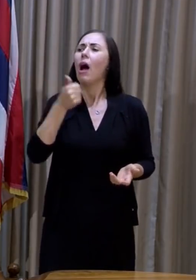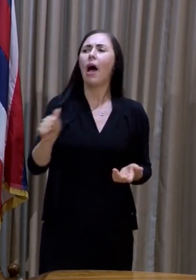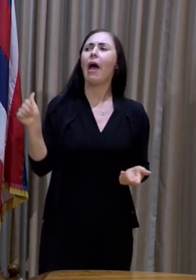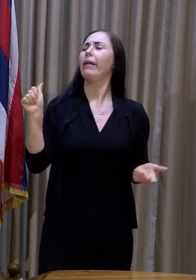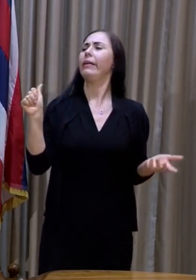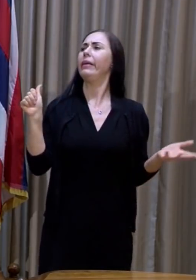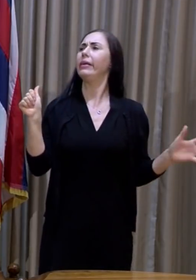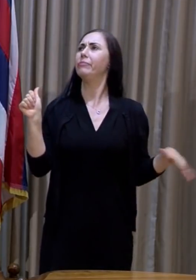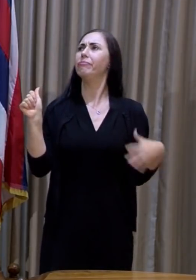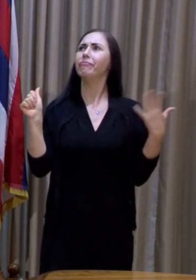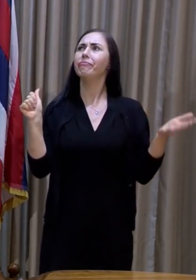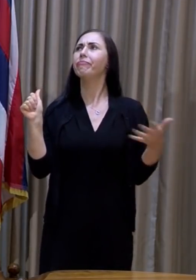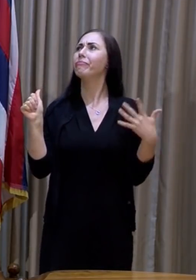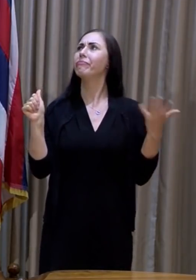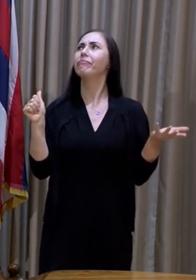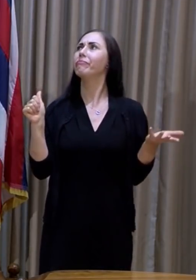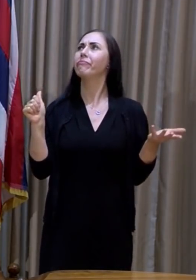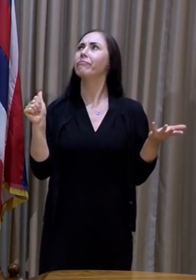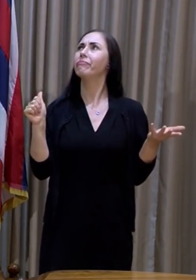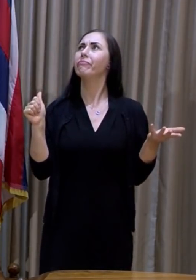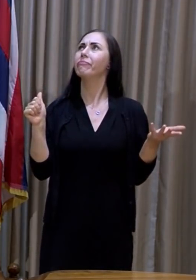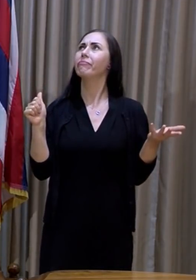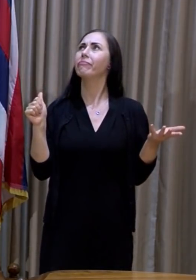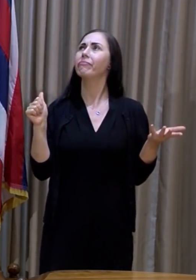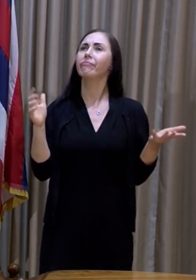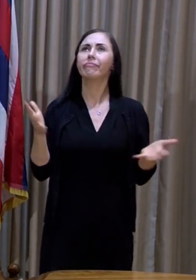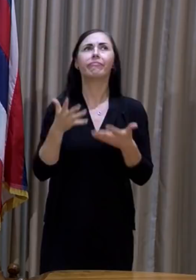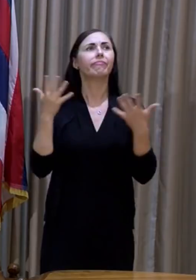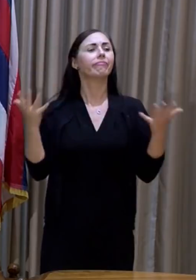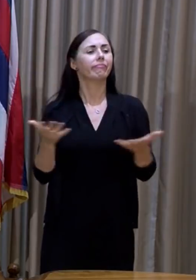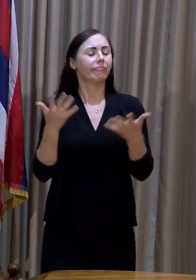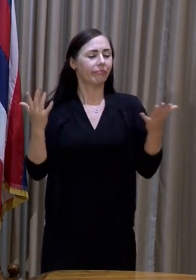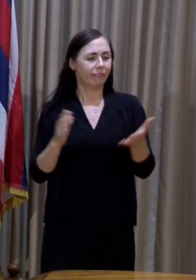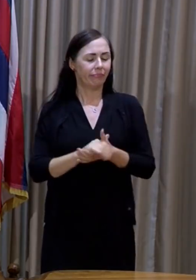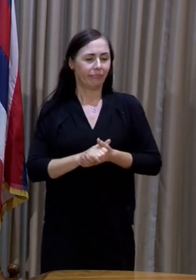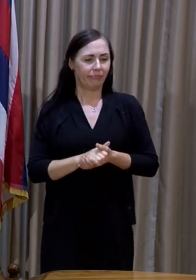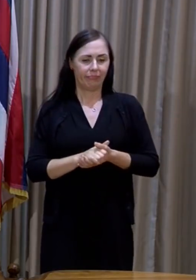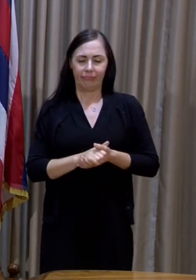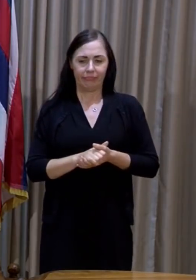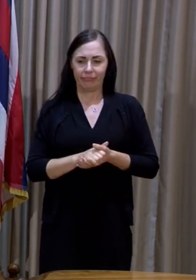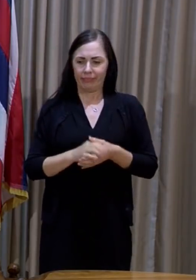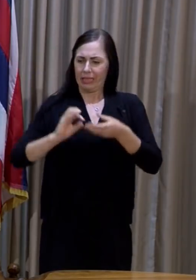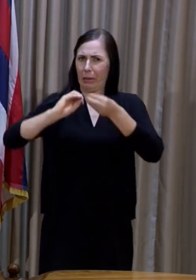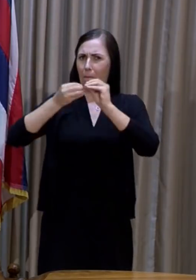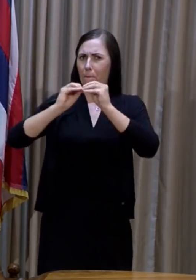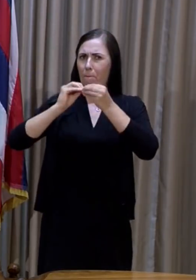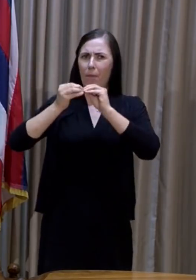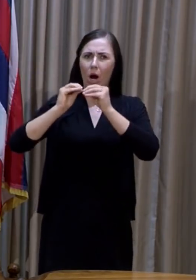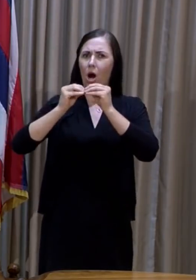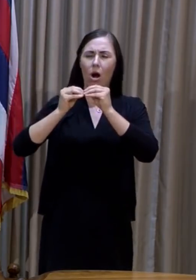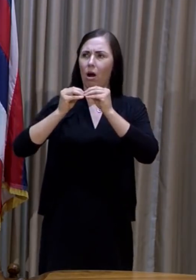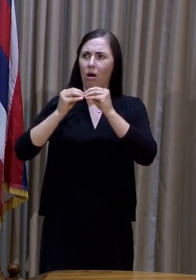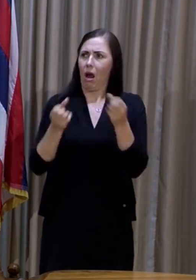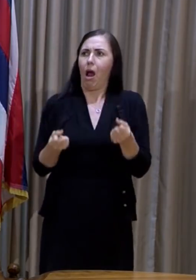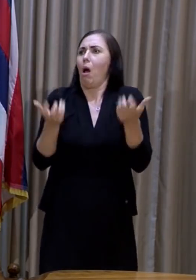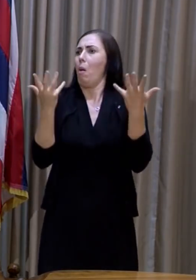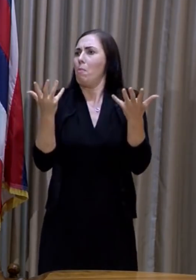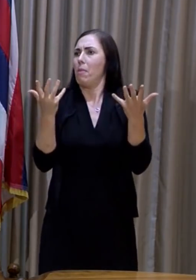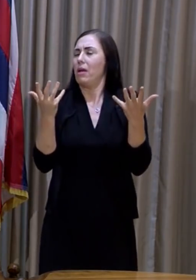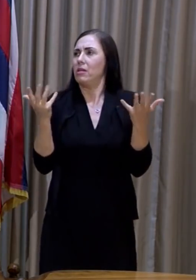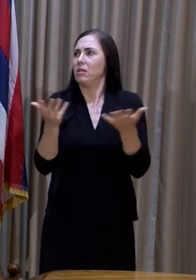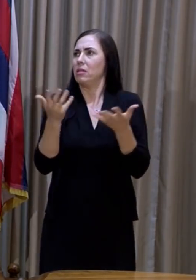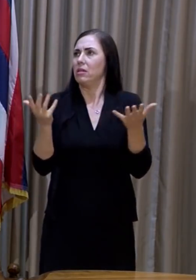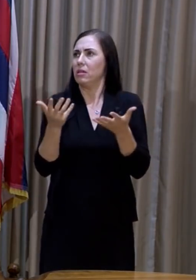way to quantify or any sense of how many or how much the